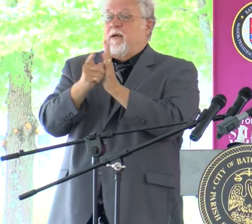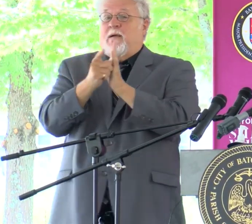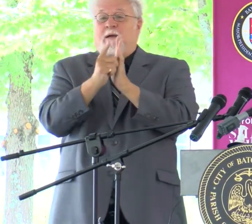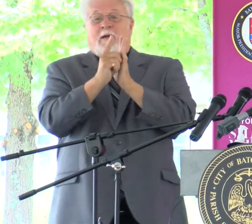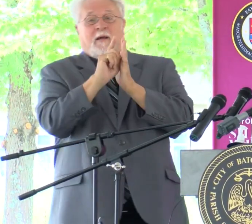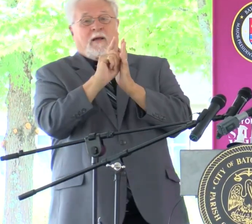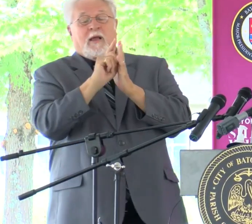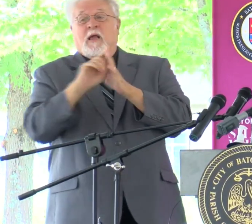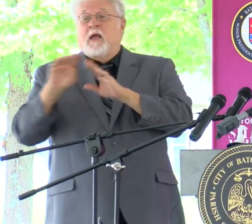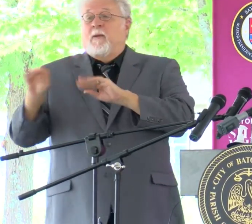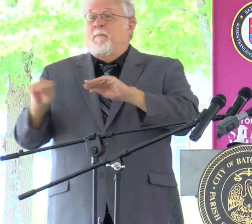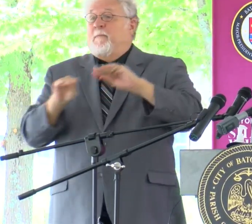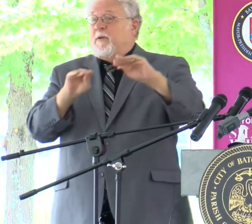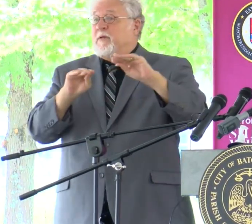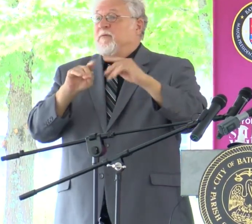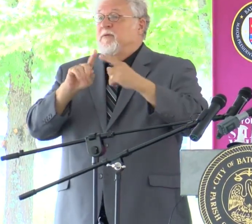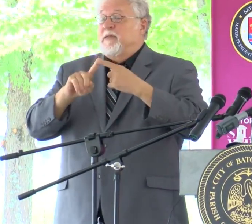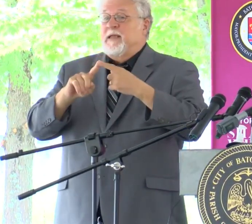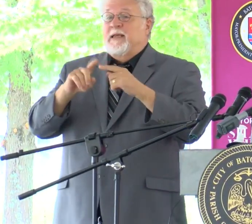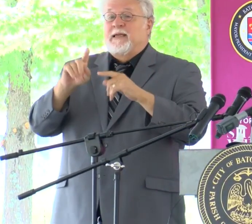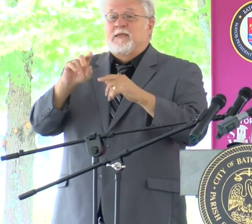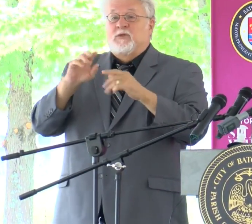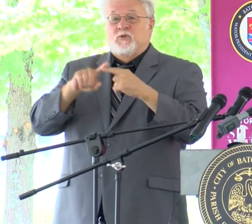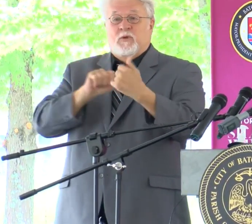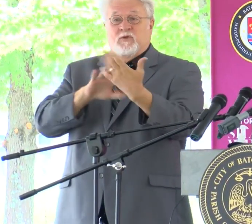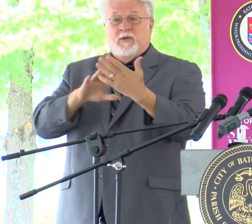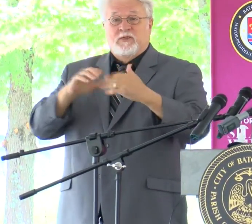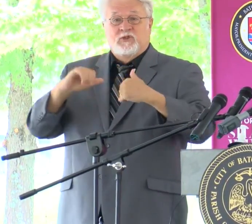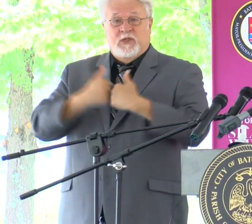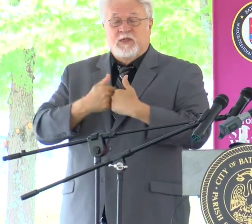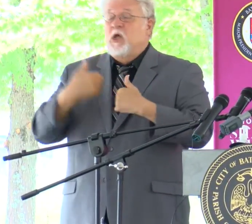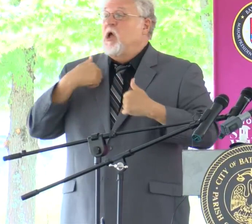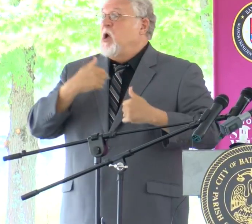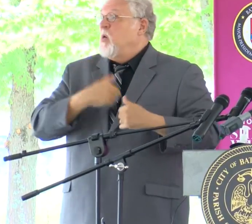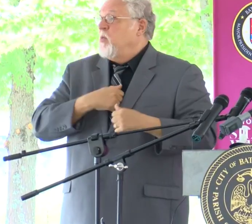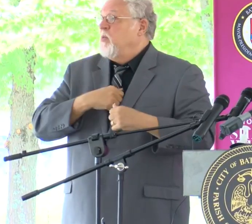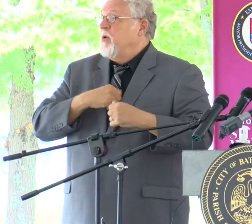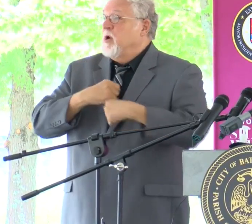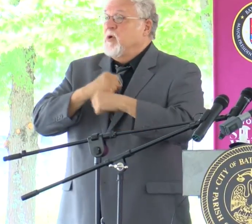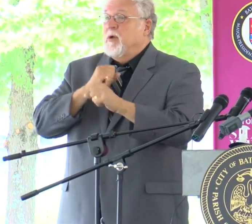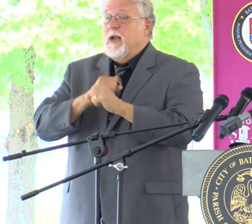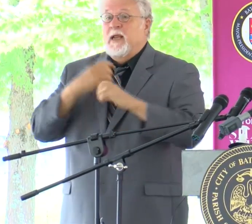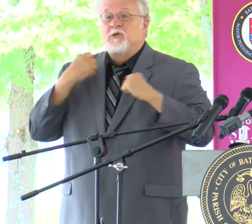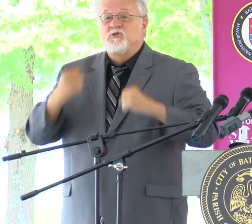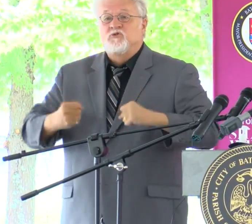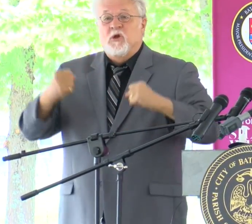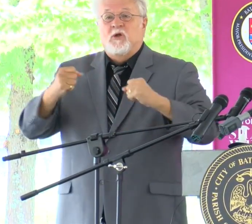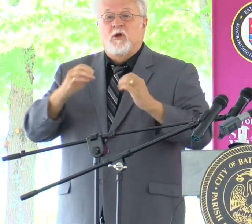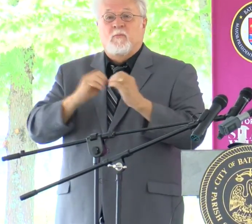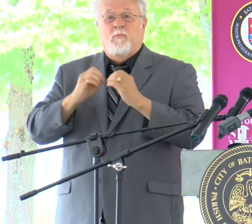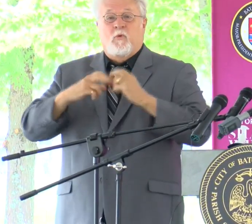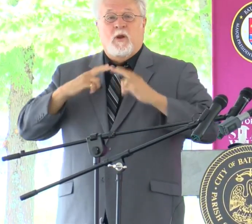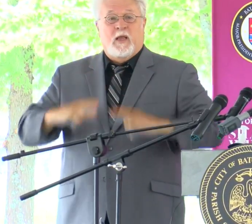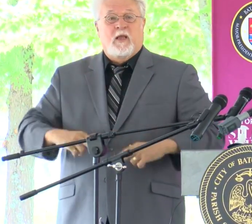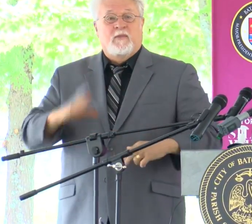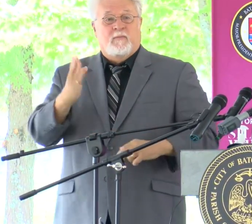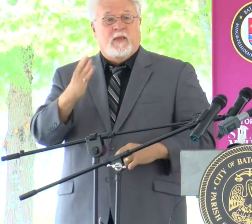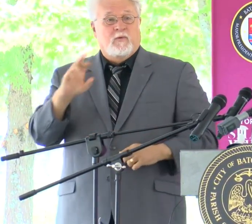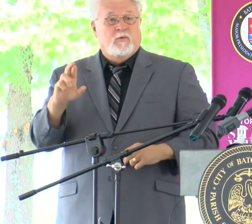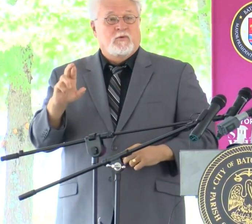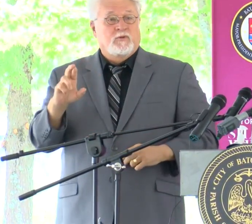challenges. By addressing these challenges, we are working to create a stronger and healthier Baton Rouge.